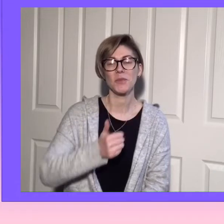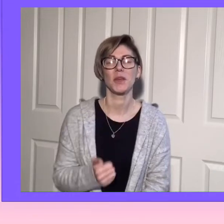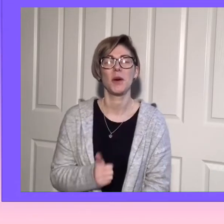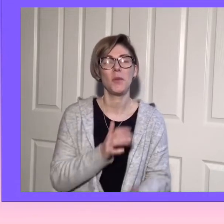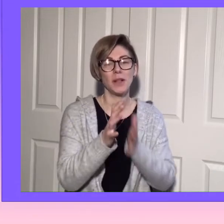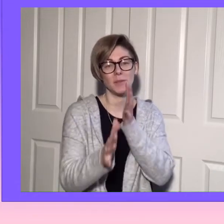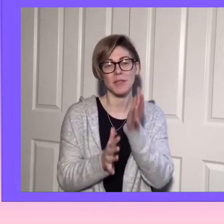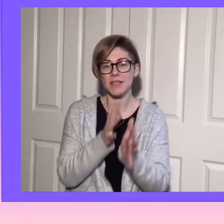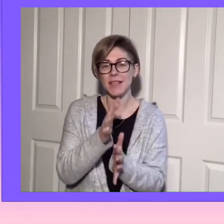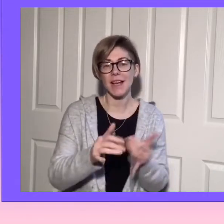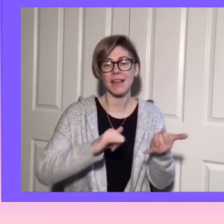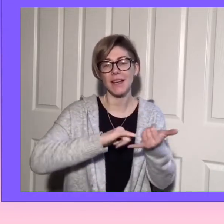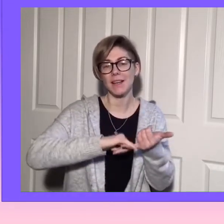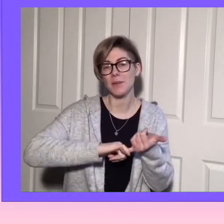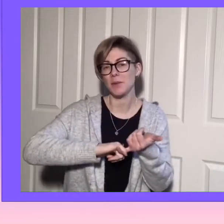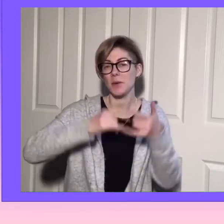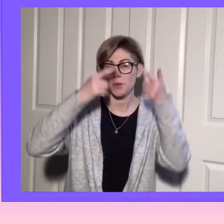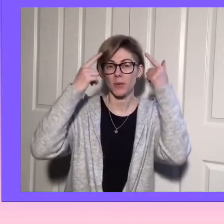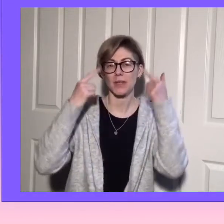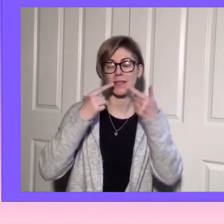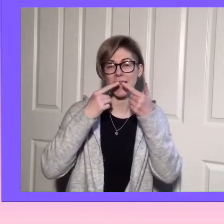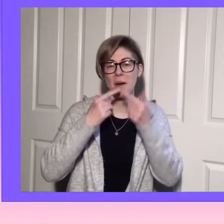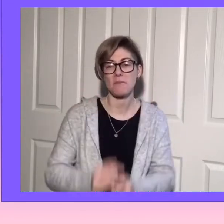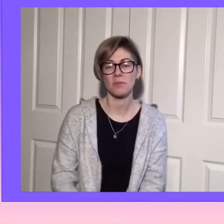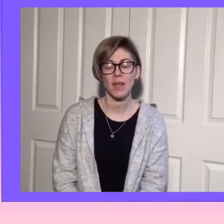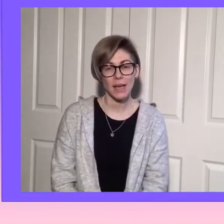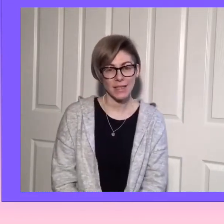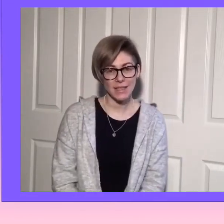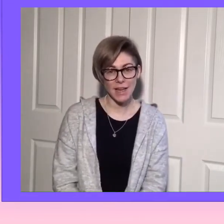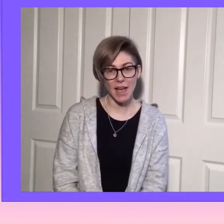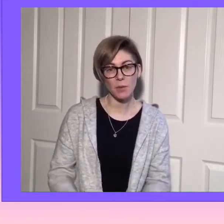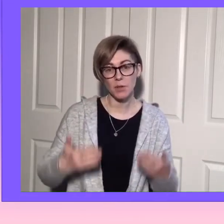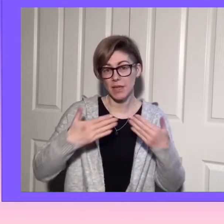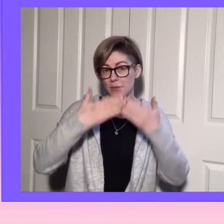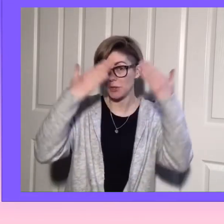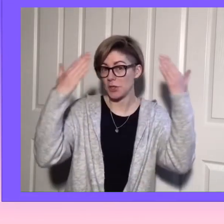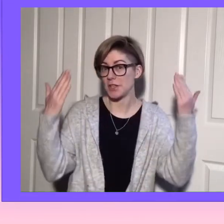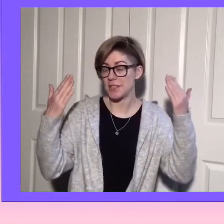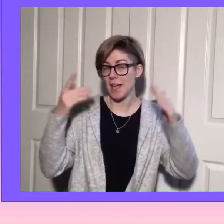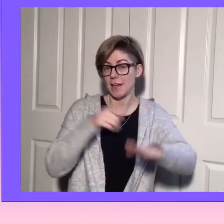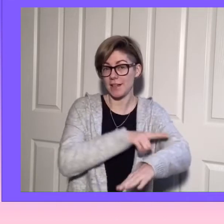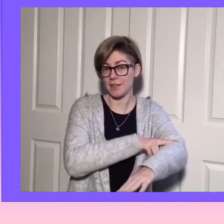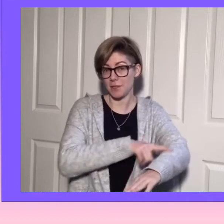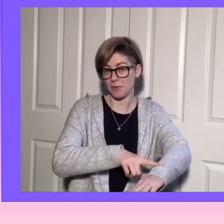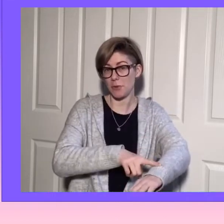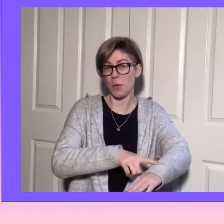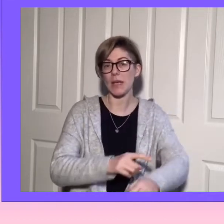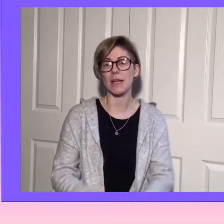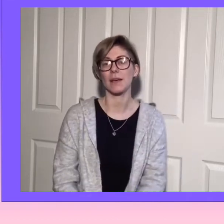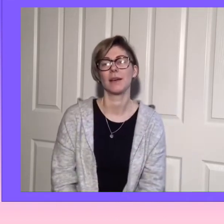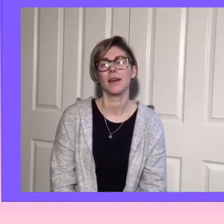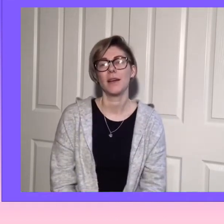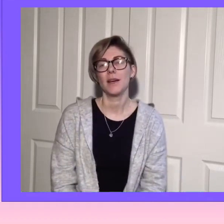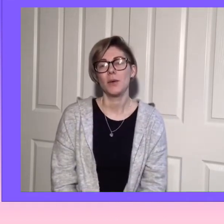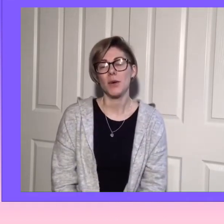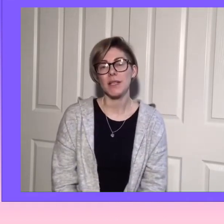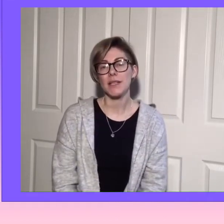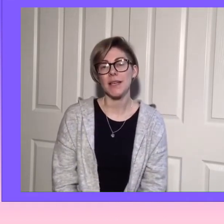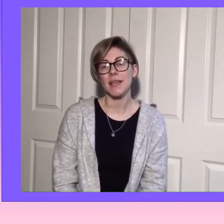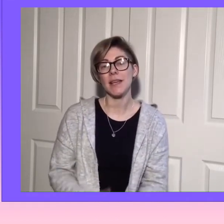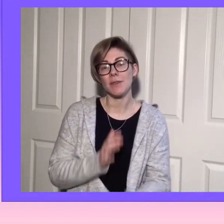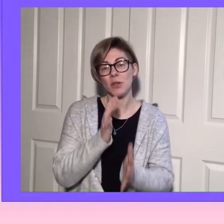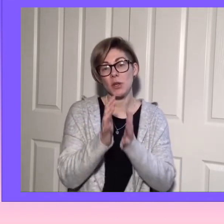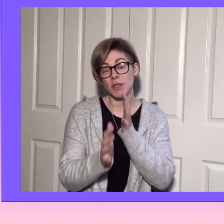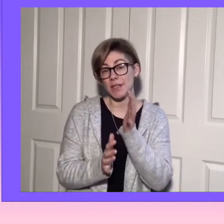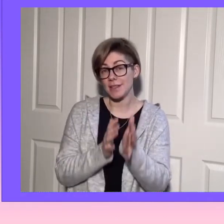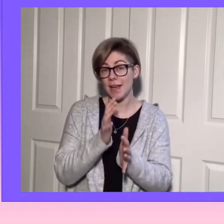Hello and welcome to Signing with Sam and today we want to have a look at the days of the week we're going